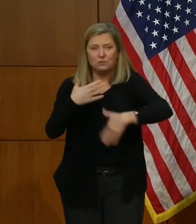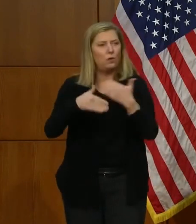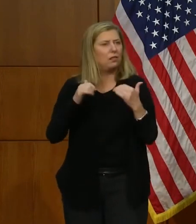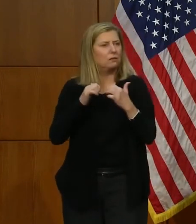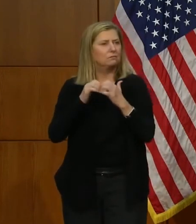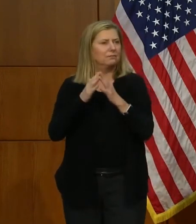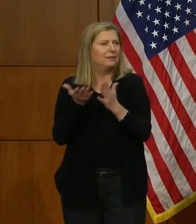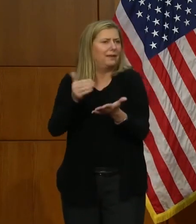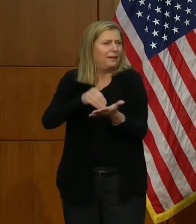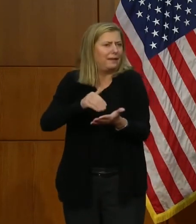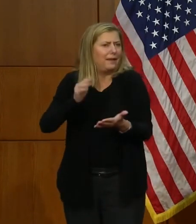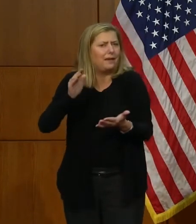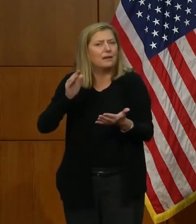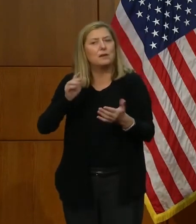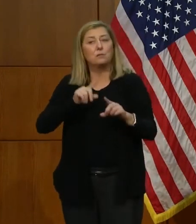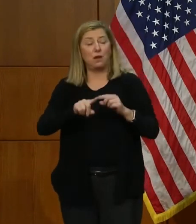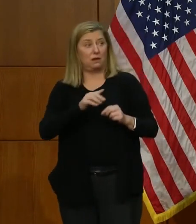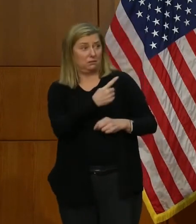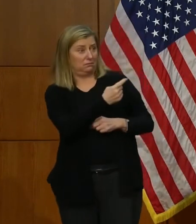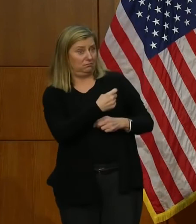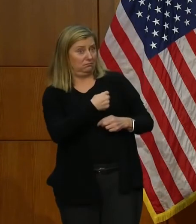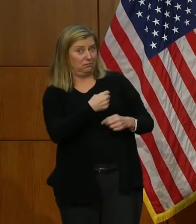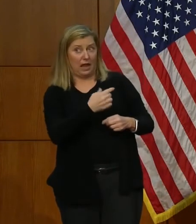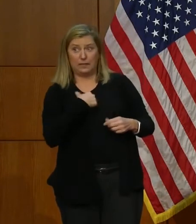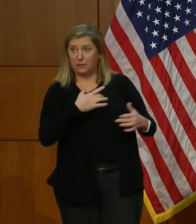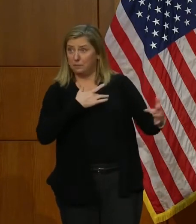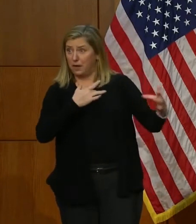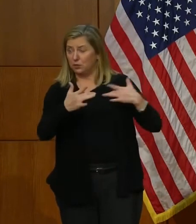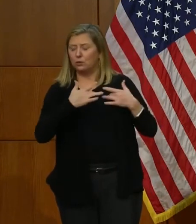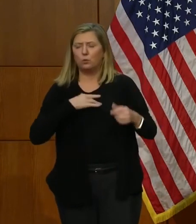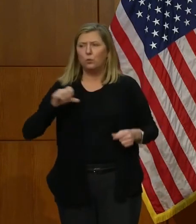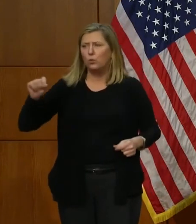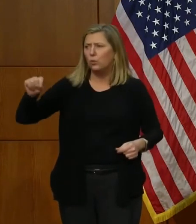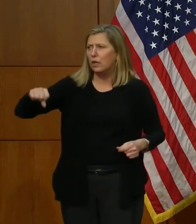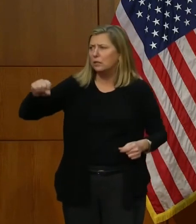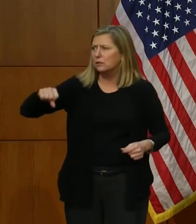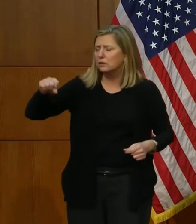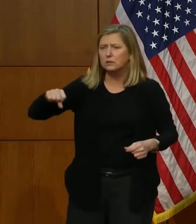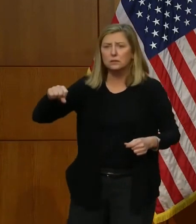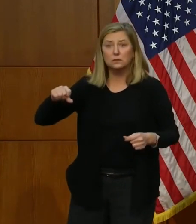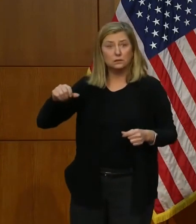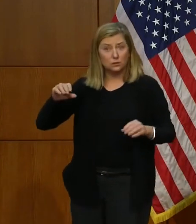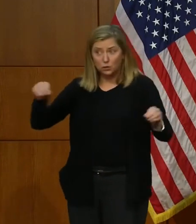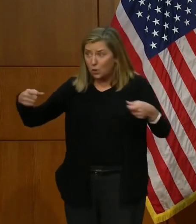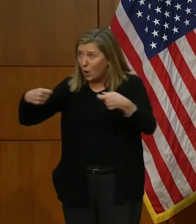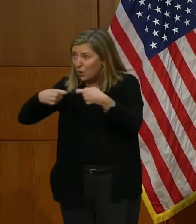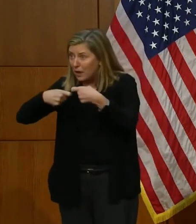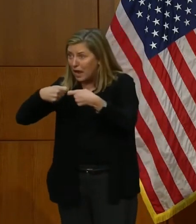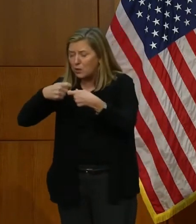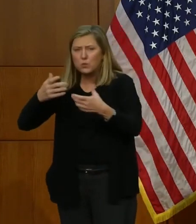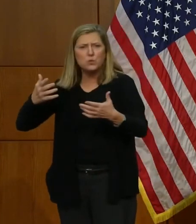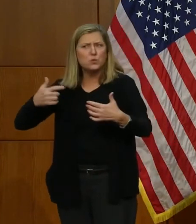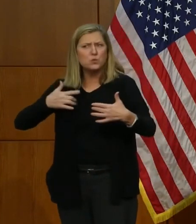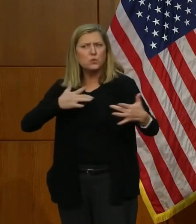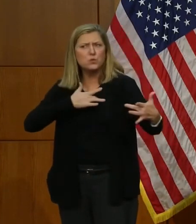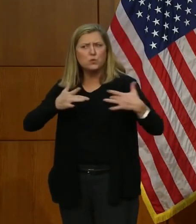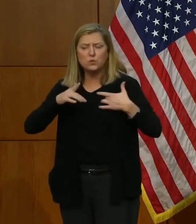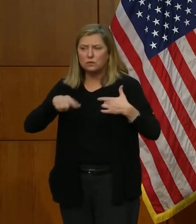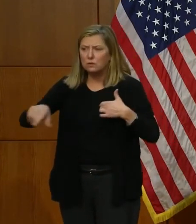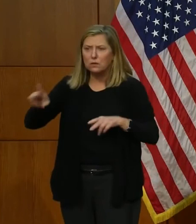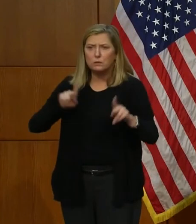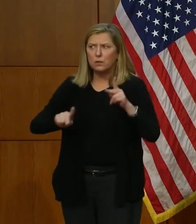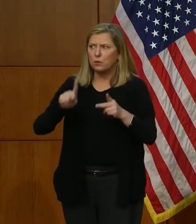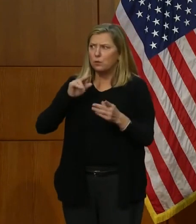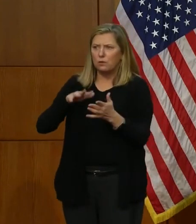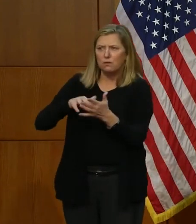I think the beginning of your question, am I concerned, yes, I get very concerned when people don't have power, especially those that are vulnerable, when